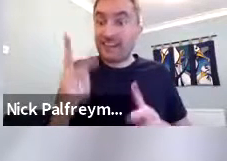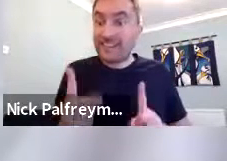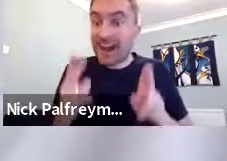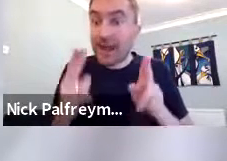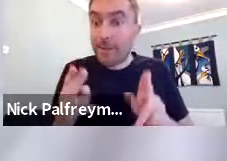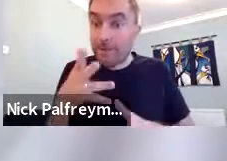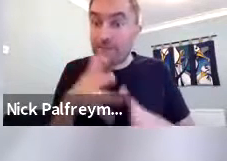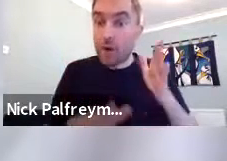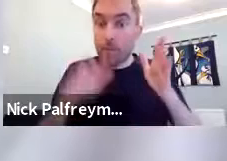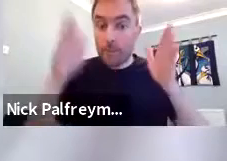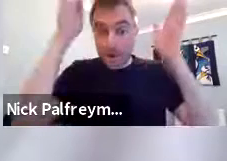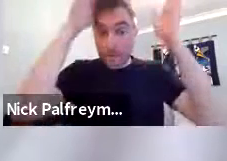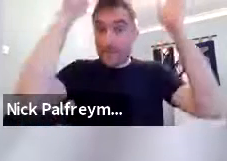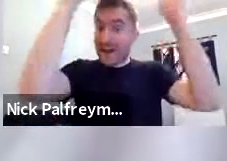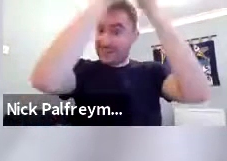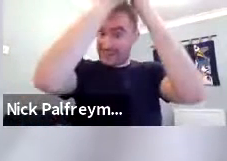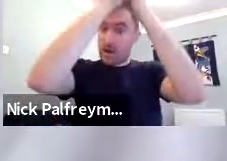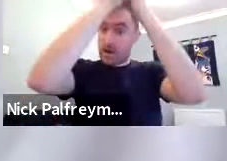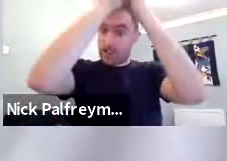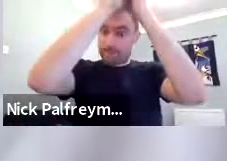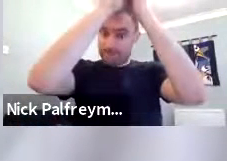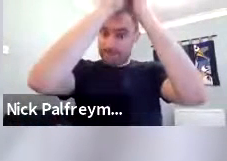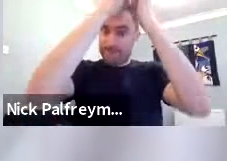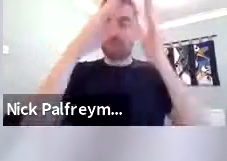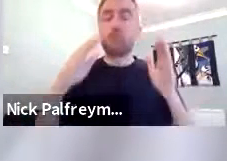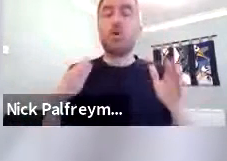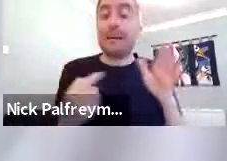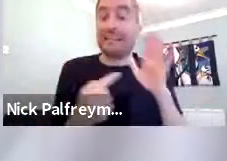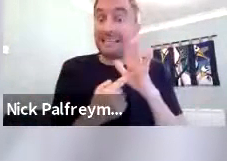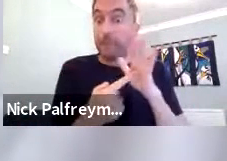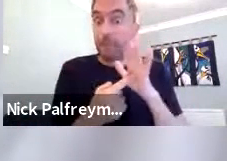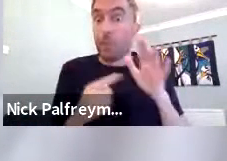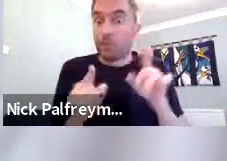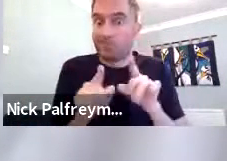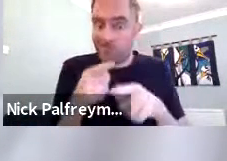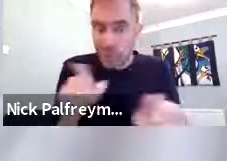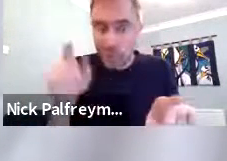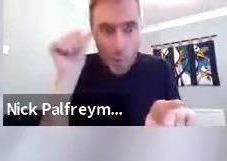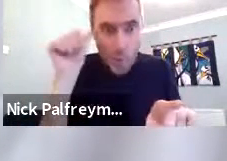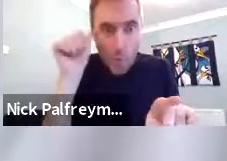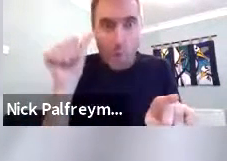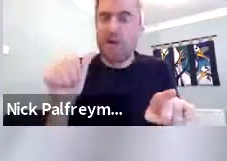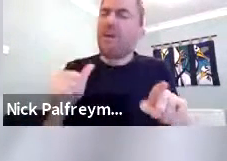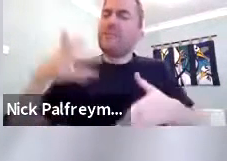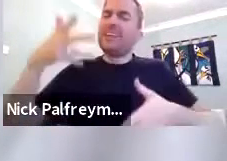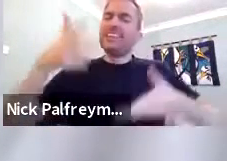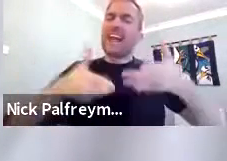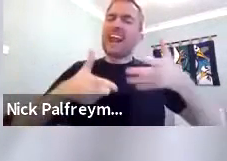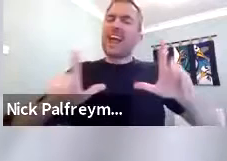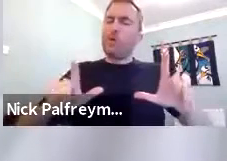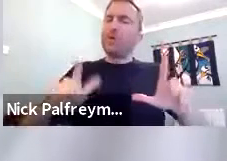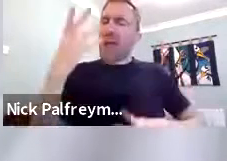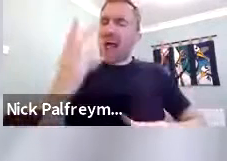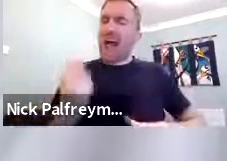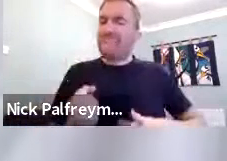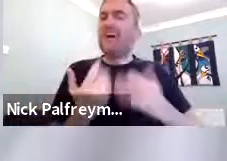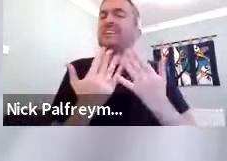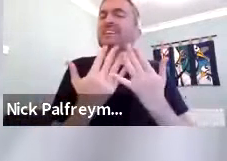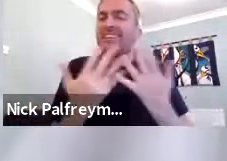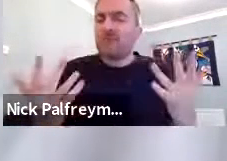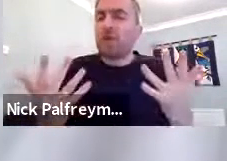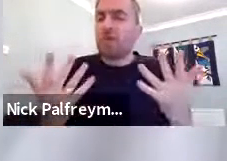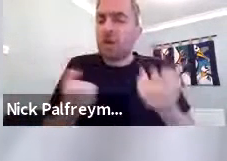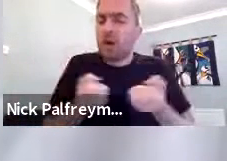So, now I'll show you the second clip. And this is from Makasar. And it's important that you know,